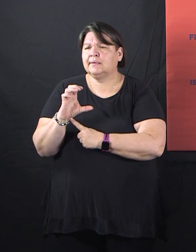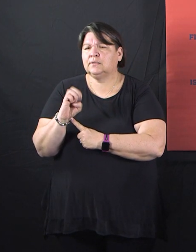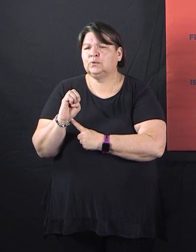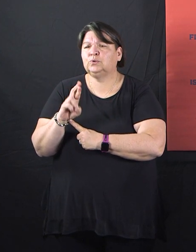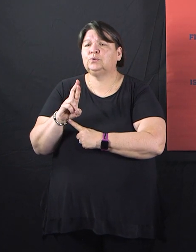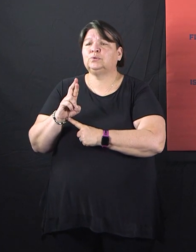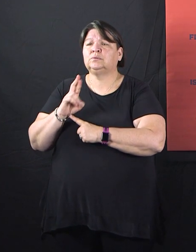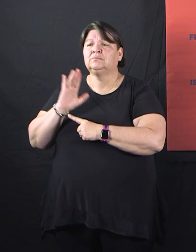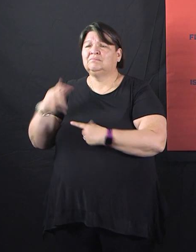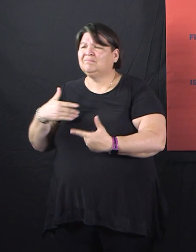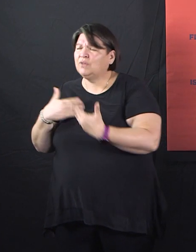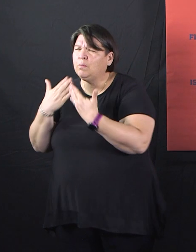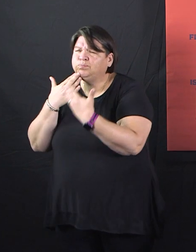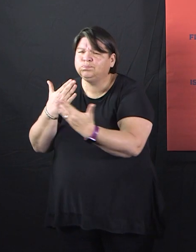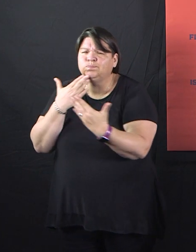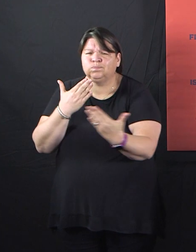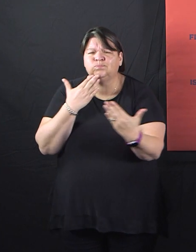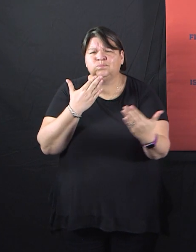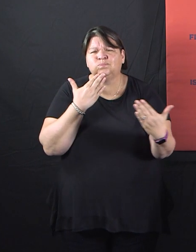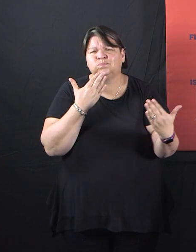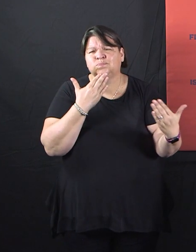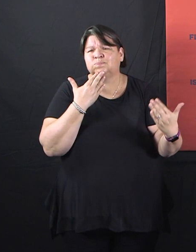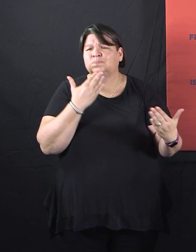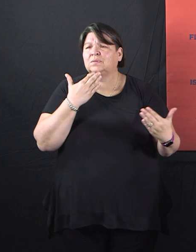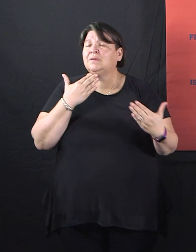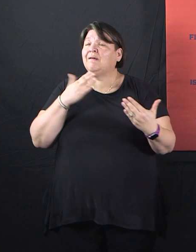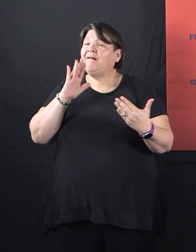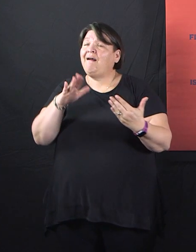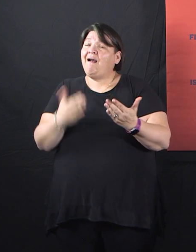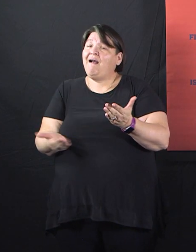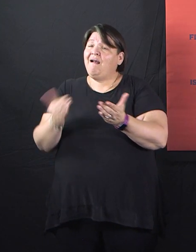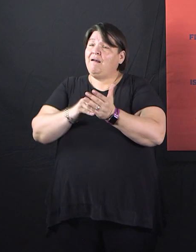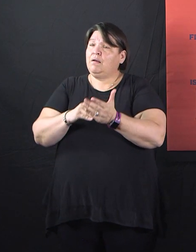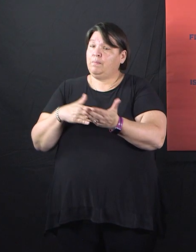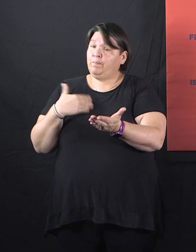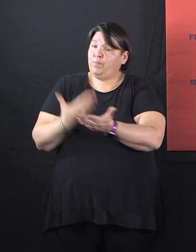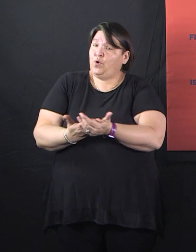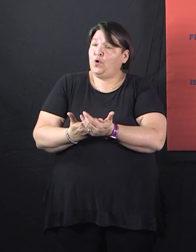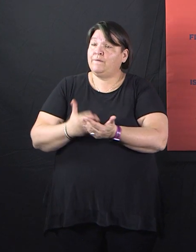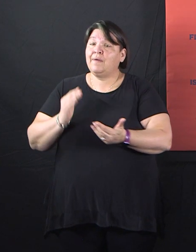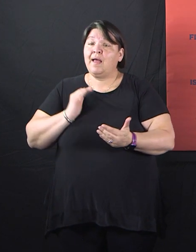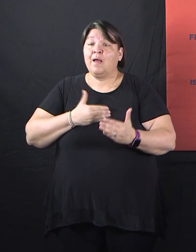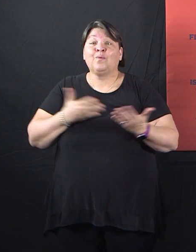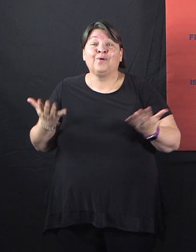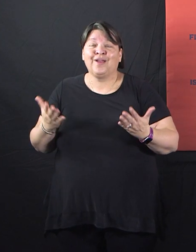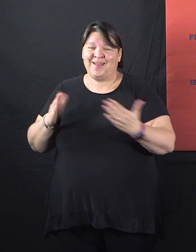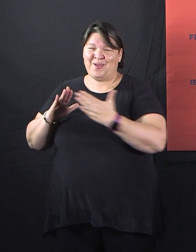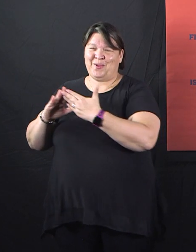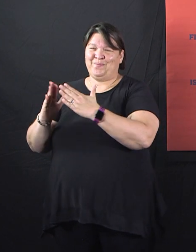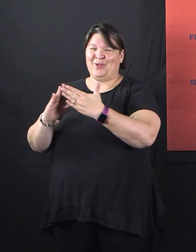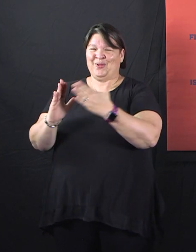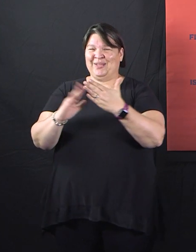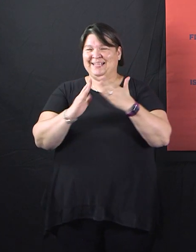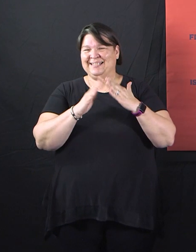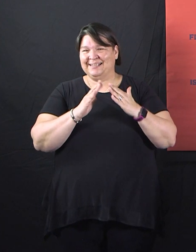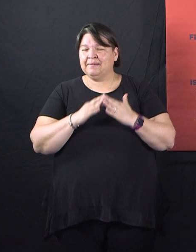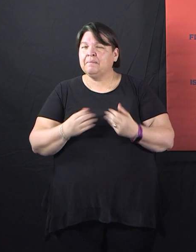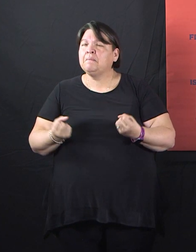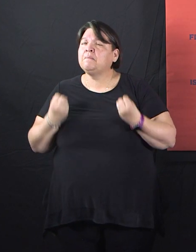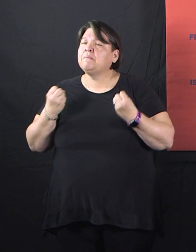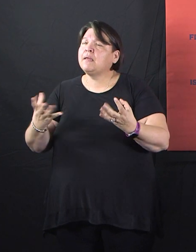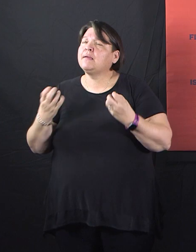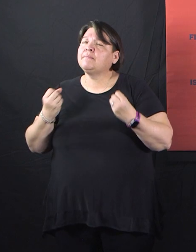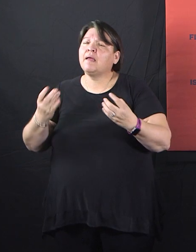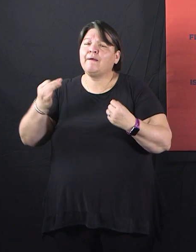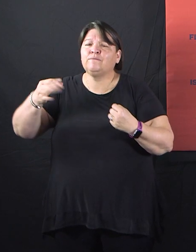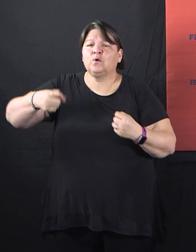our community stepping up to serve in a time of crisis. There are hundreds of you out there doing wonderful things.